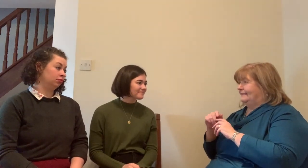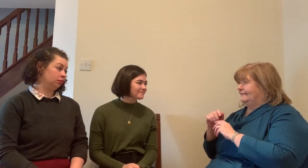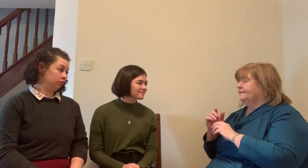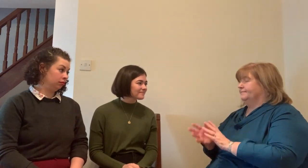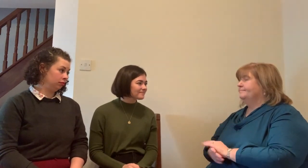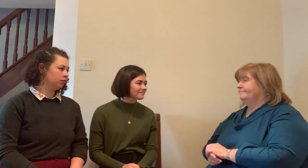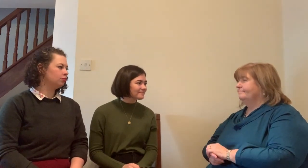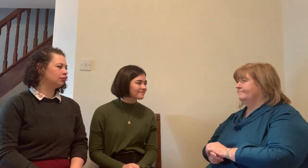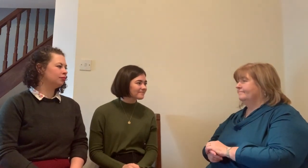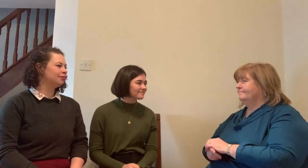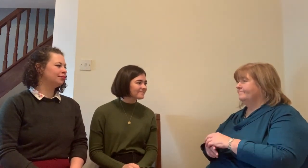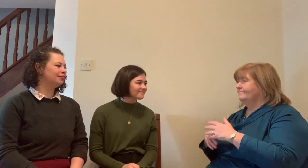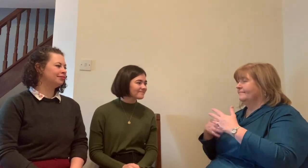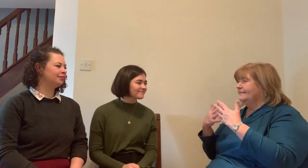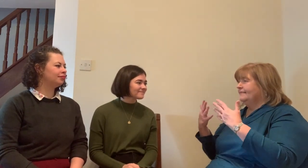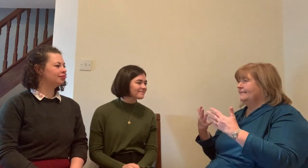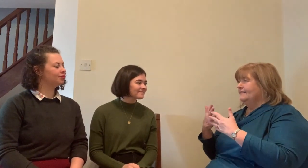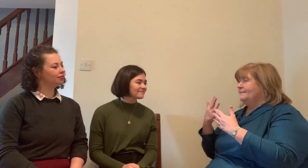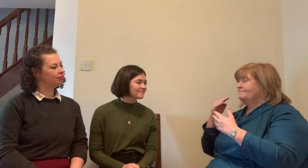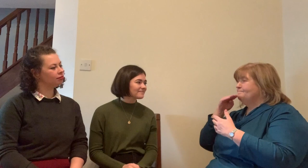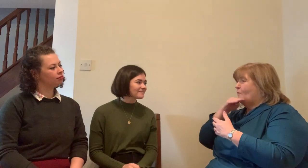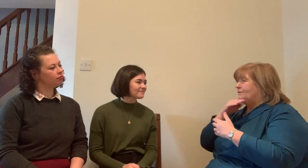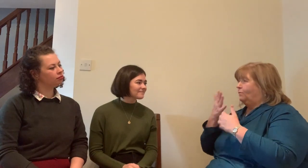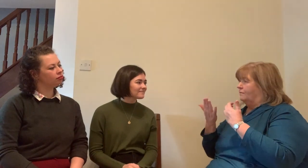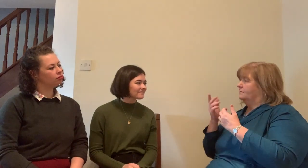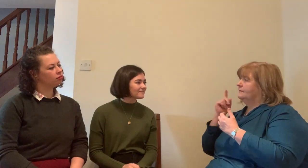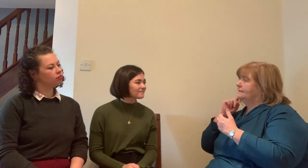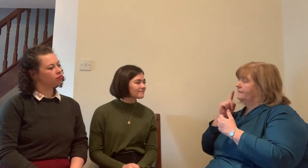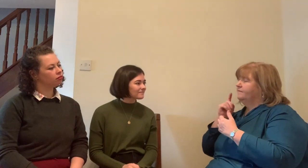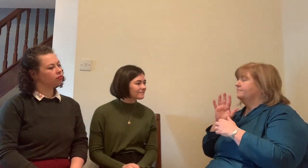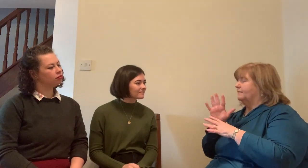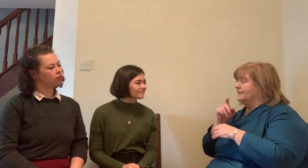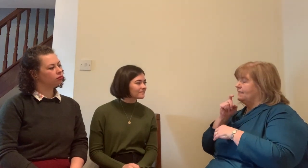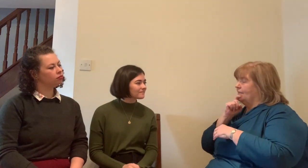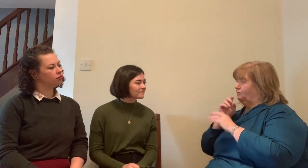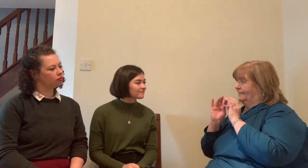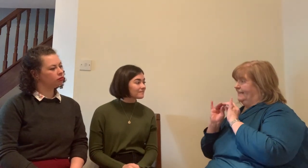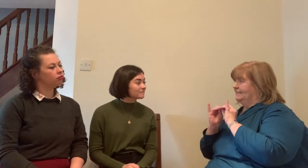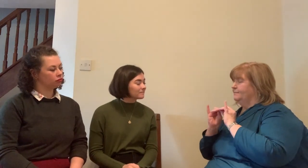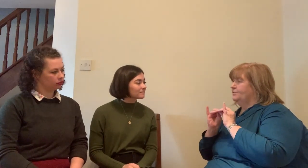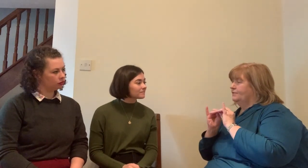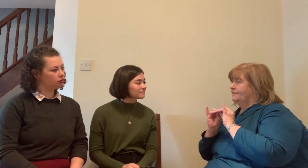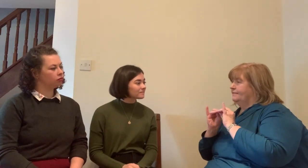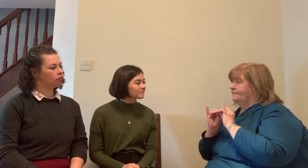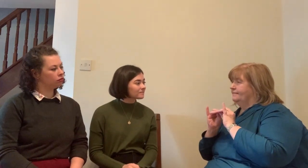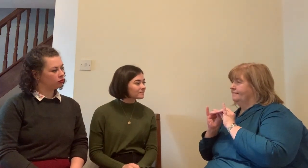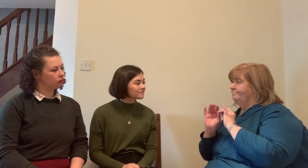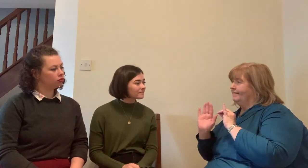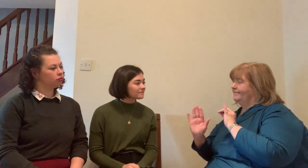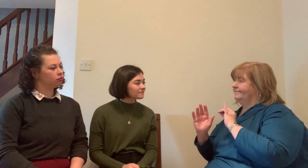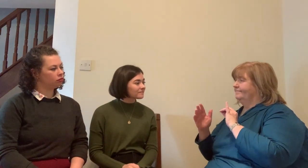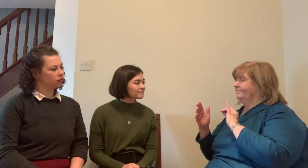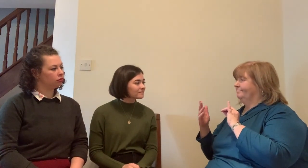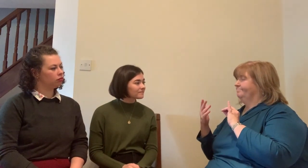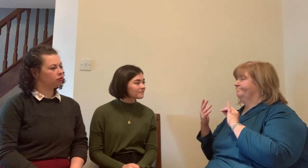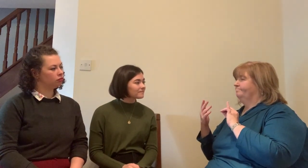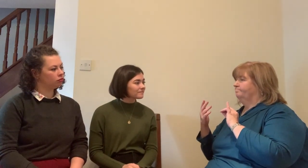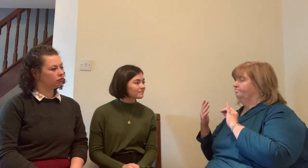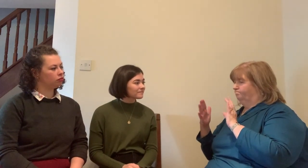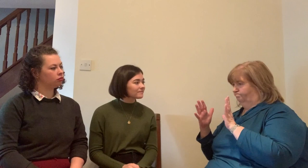successfully and I'm thinking there's the benefit of that and I hope going forward that people see the importance of that and just to be aware of the need